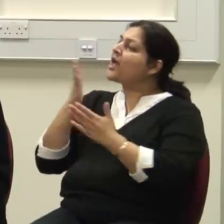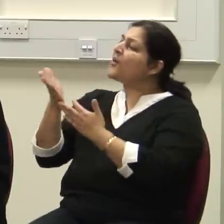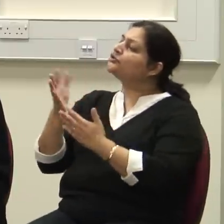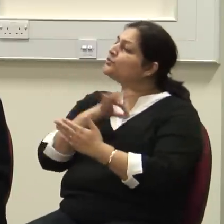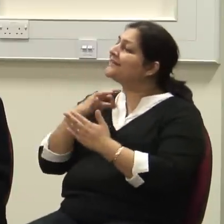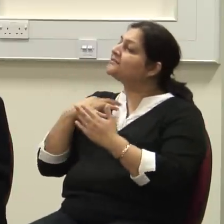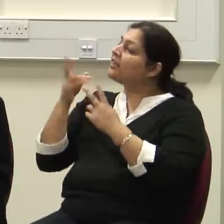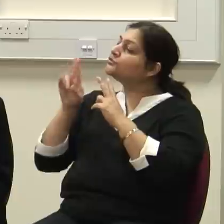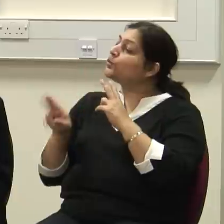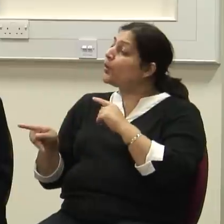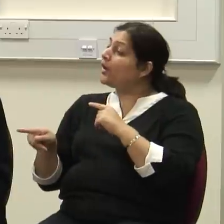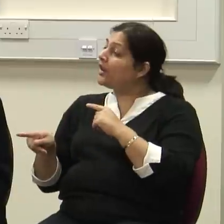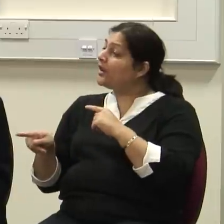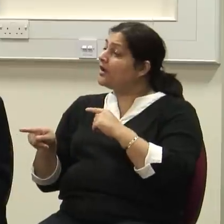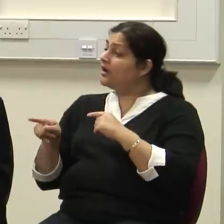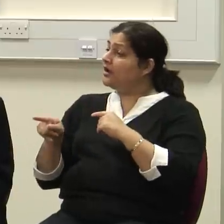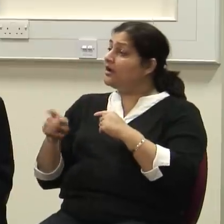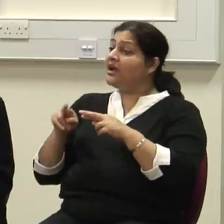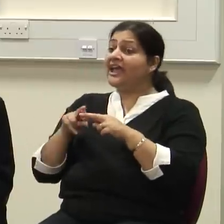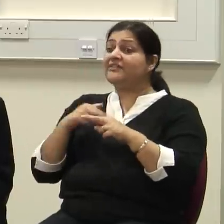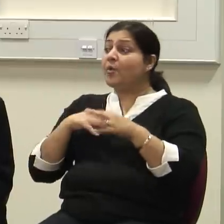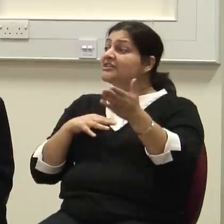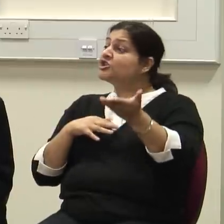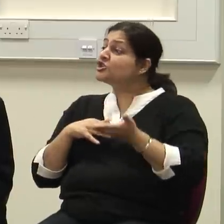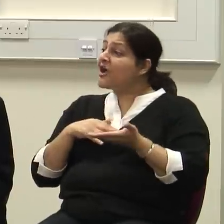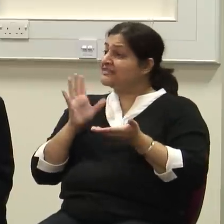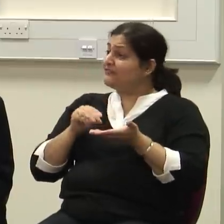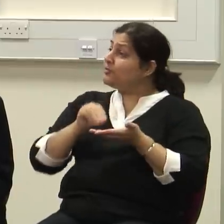service or you got what was called charity care.